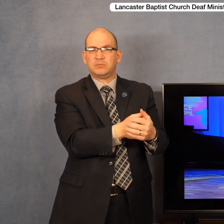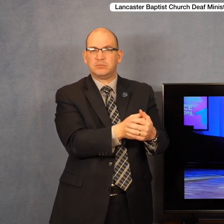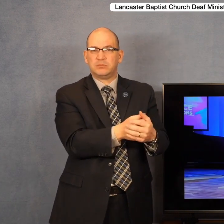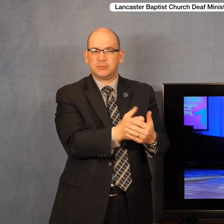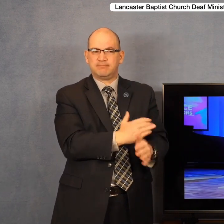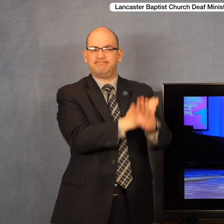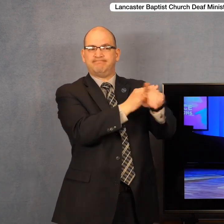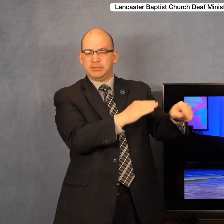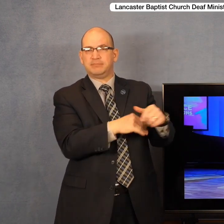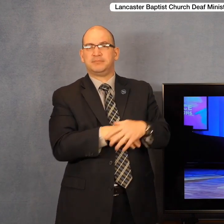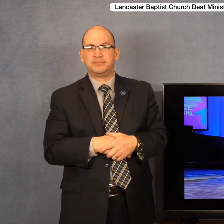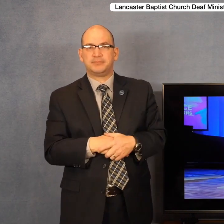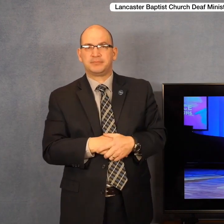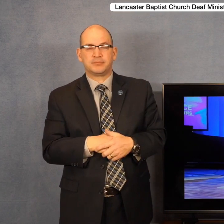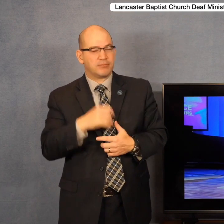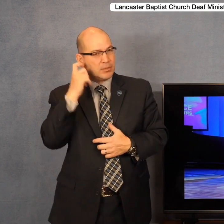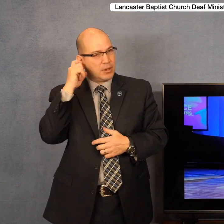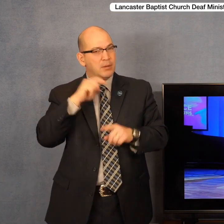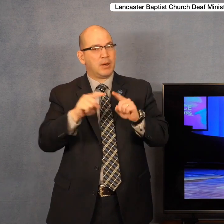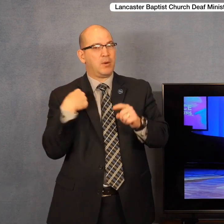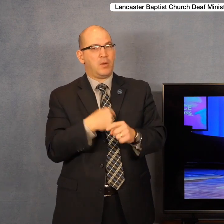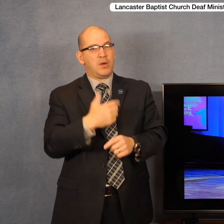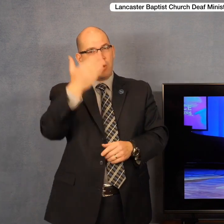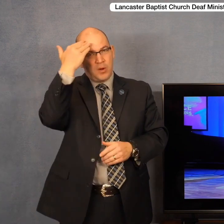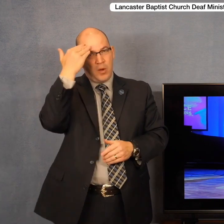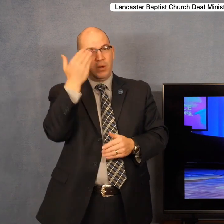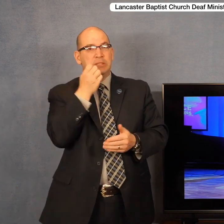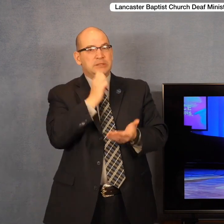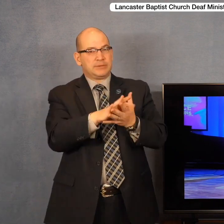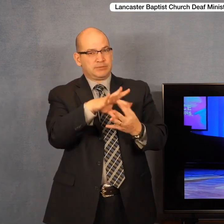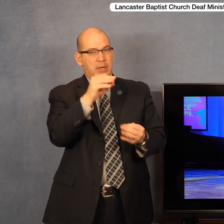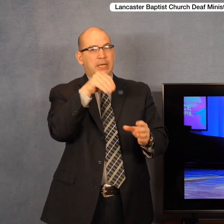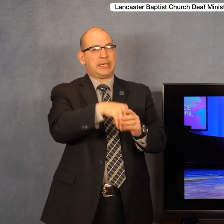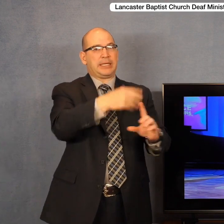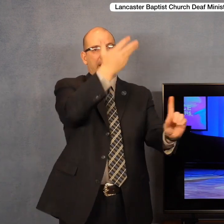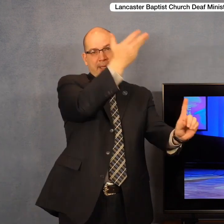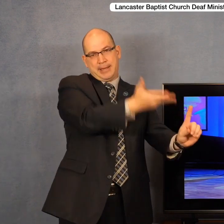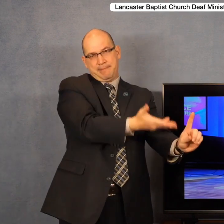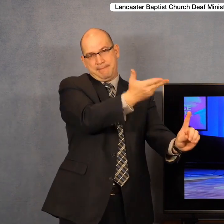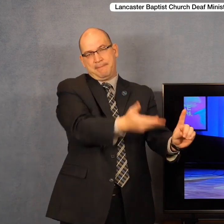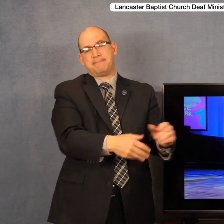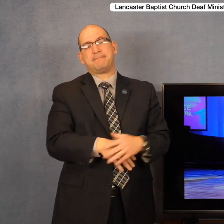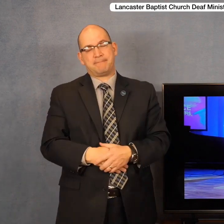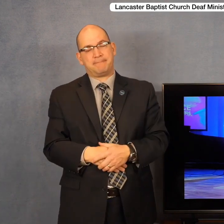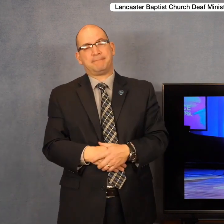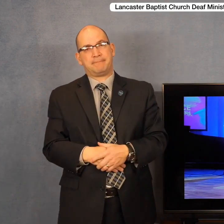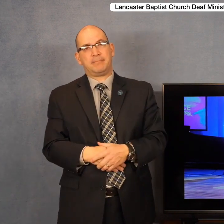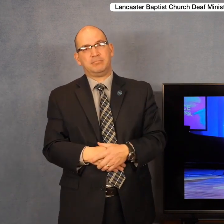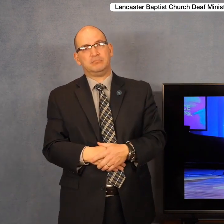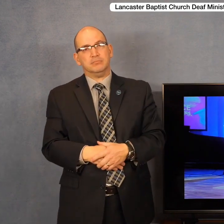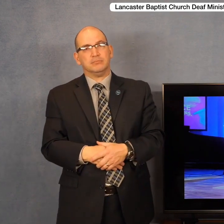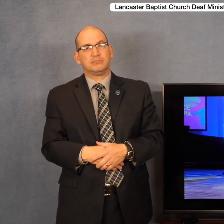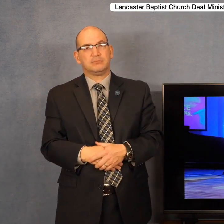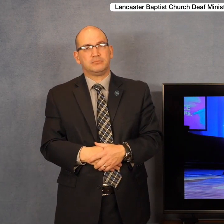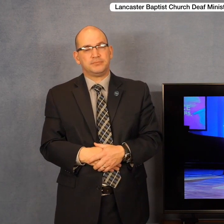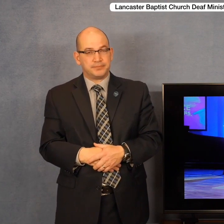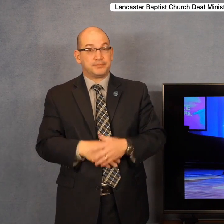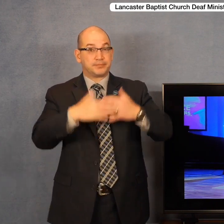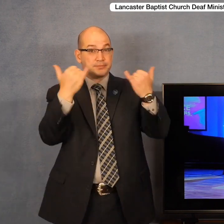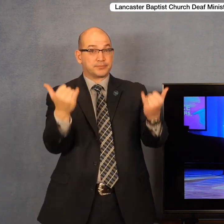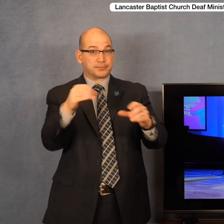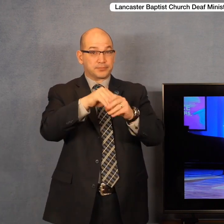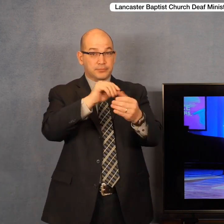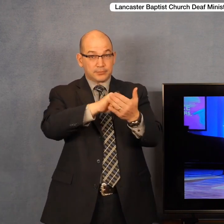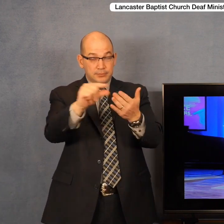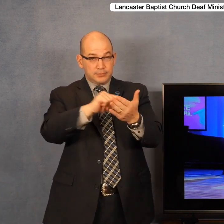But we know that he was under the strong influence of satanic power. And as we come to this passage,